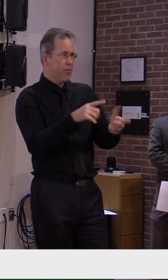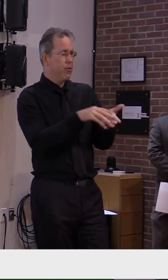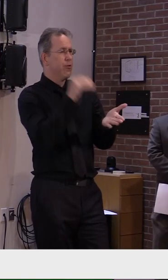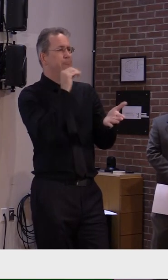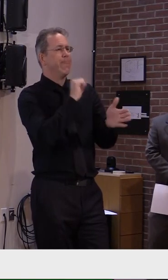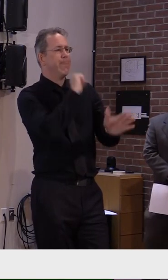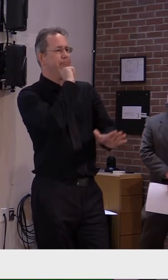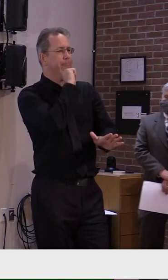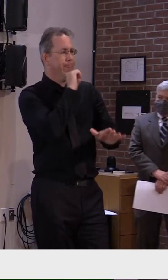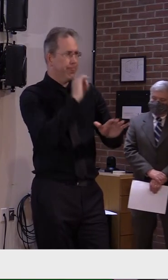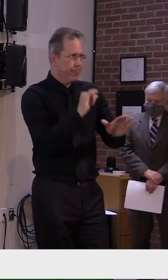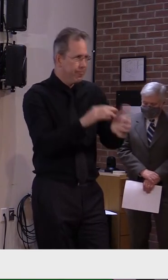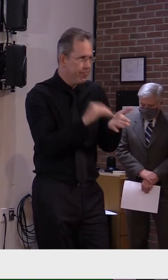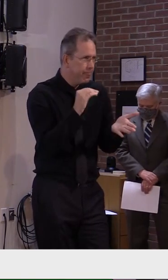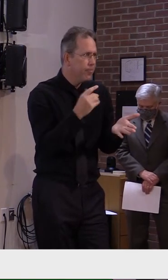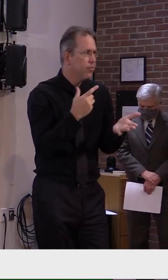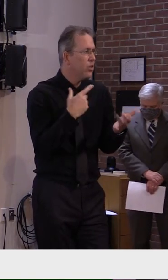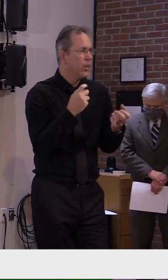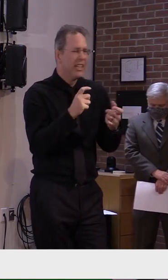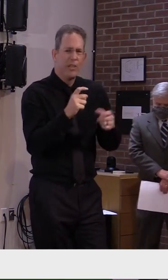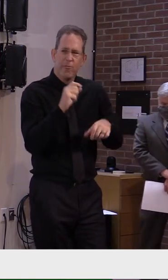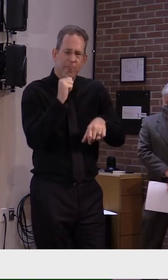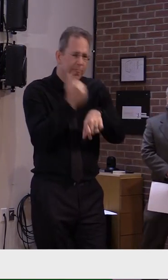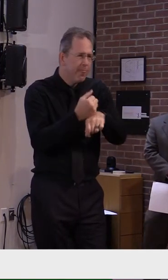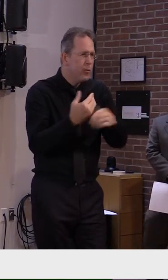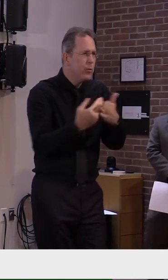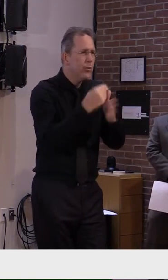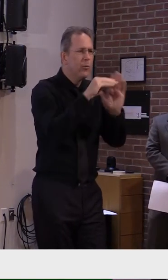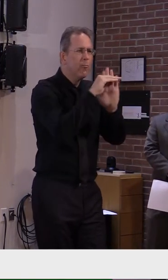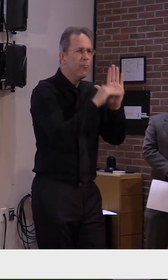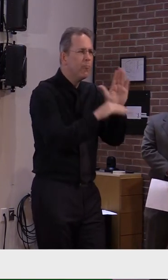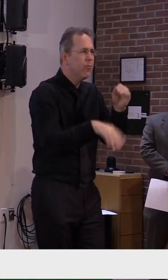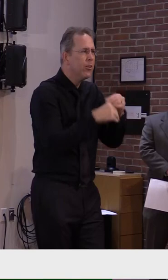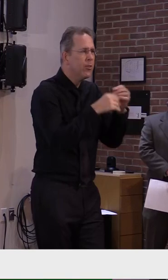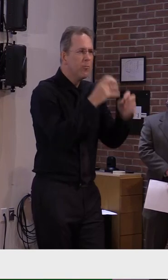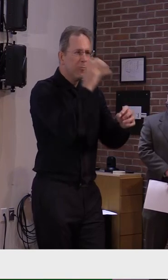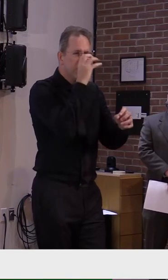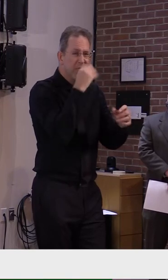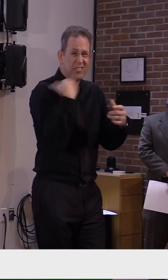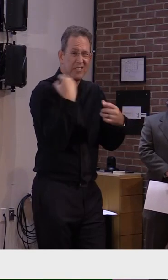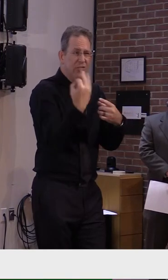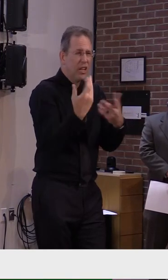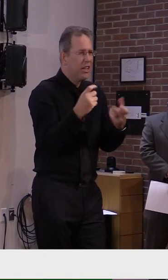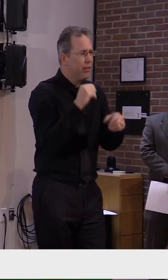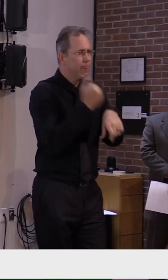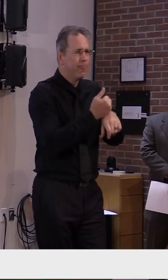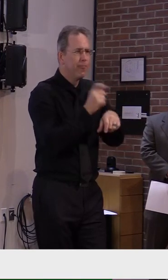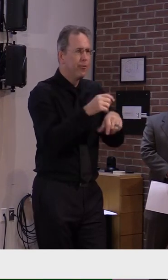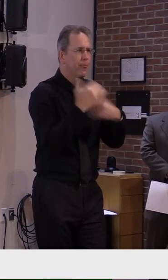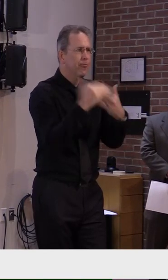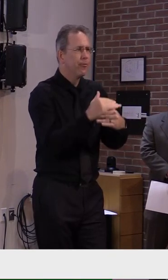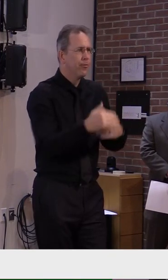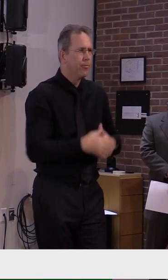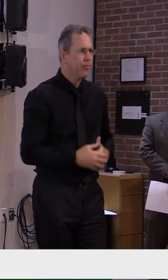place a lot of the measures we did last Friday to counteract that. But Dr. Levine can answer further.